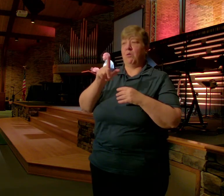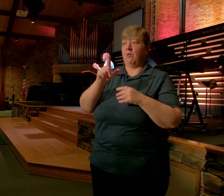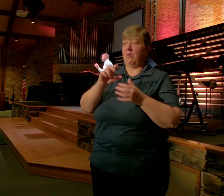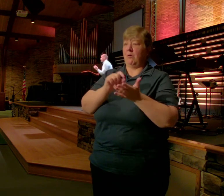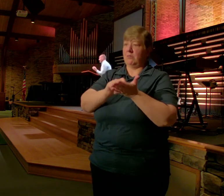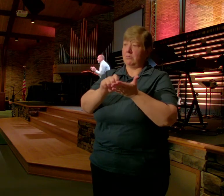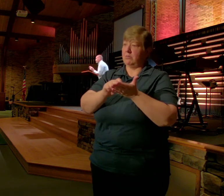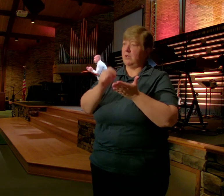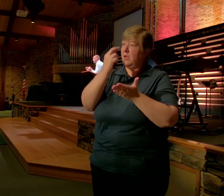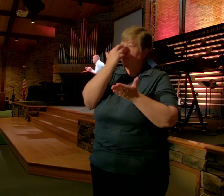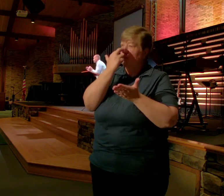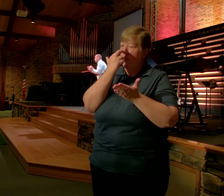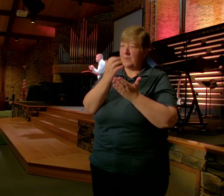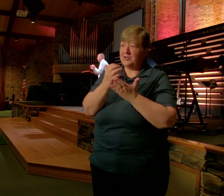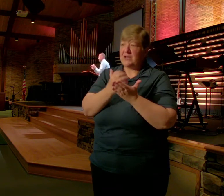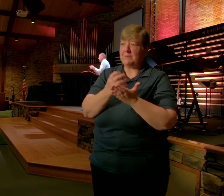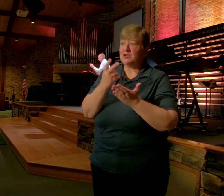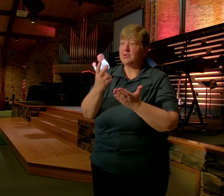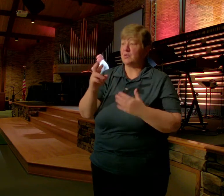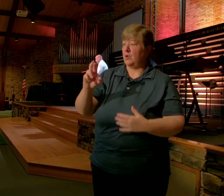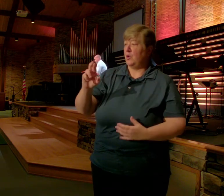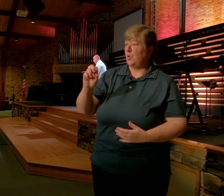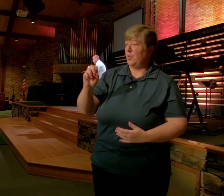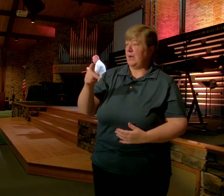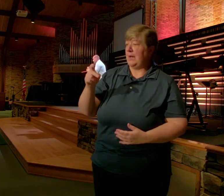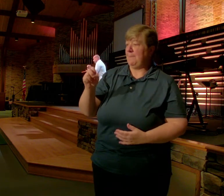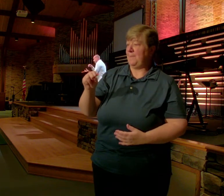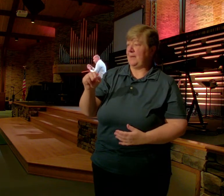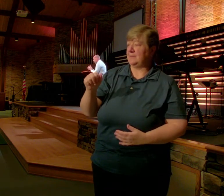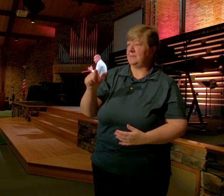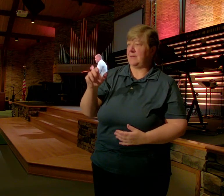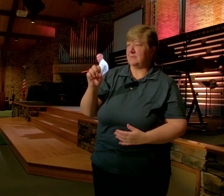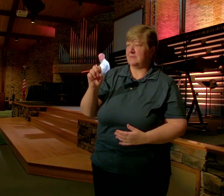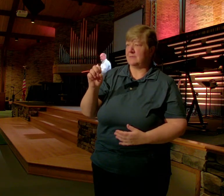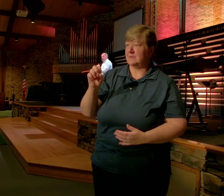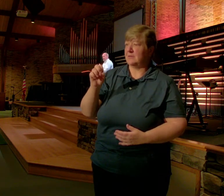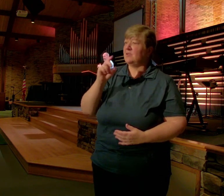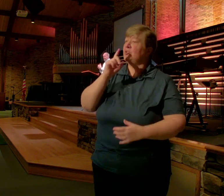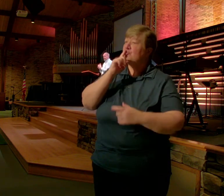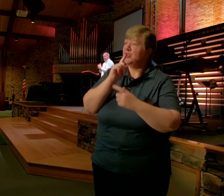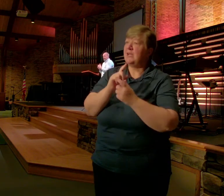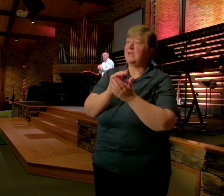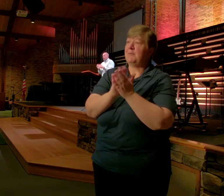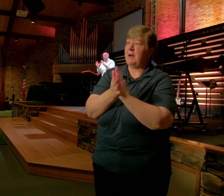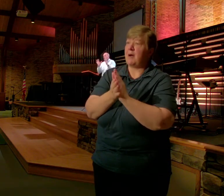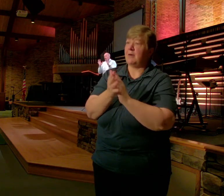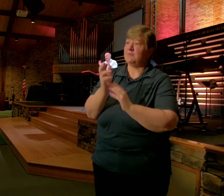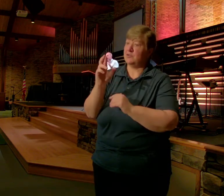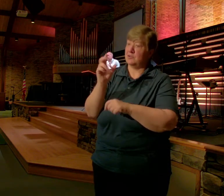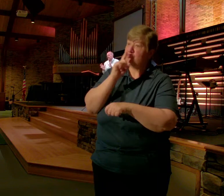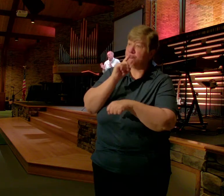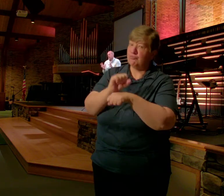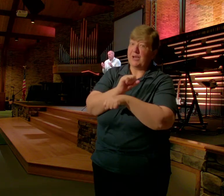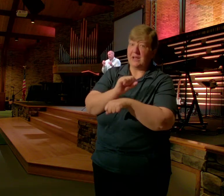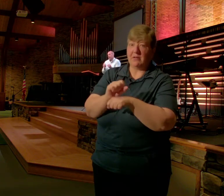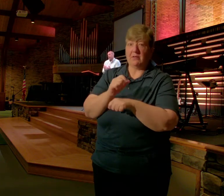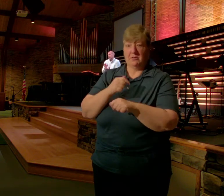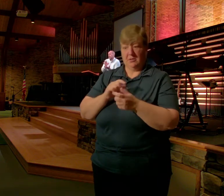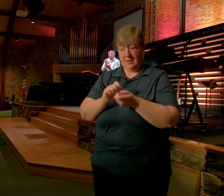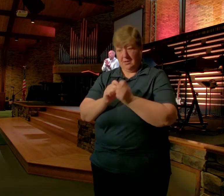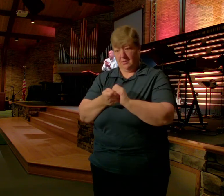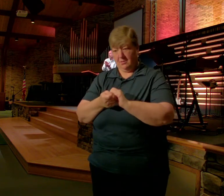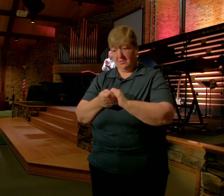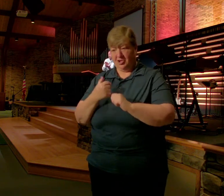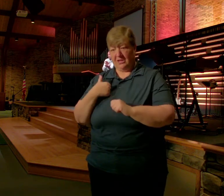Repentance Becomes real In other words It really Changes us When we Understand How our